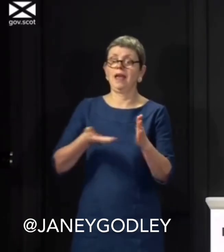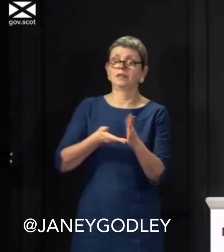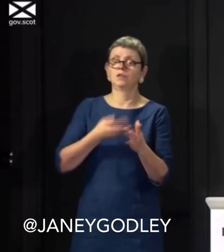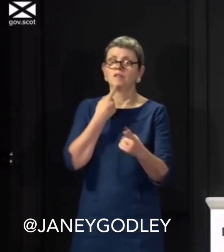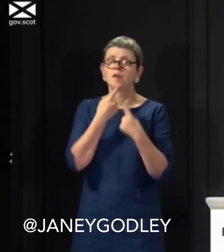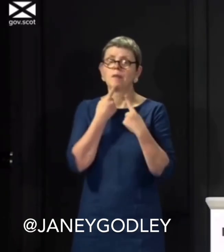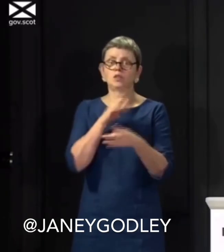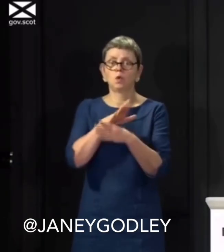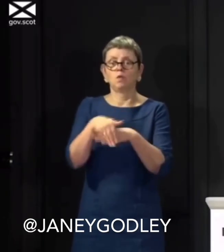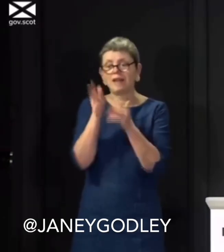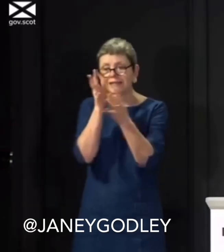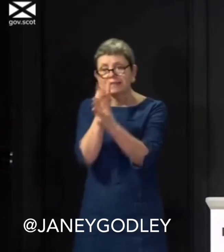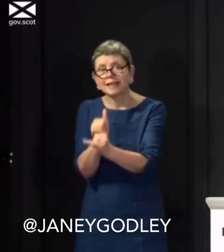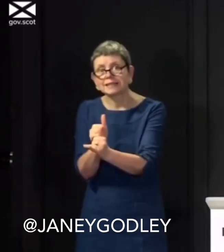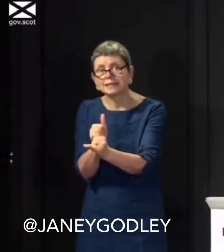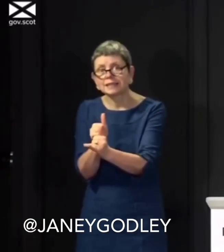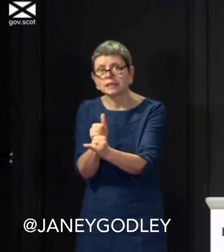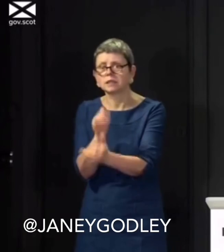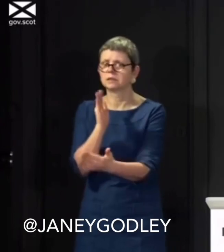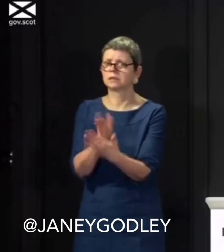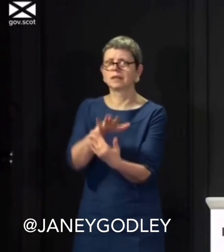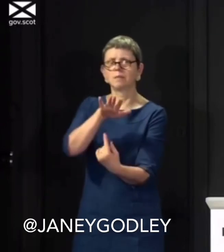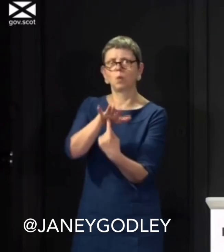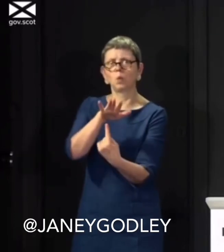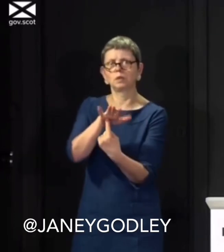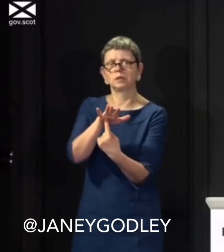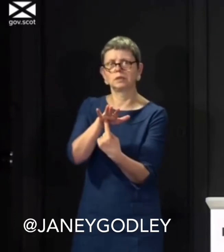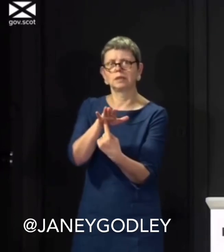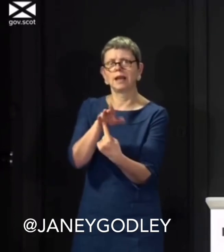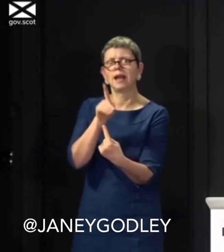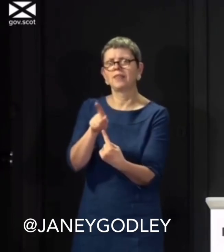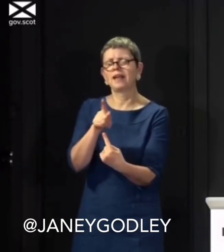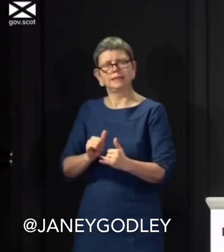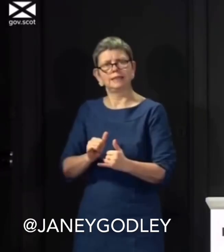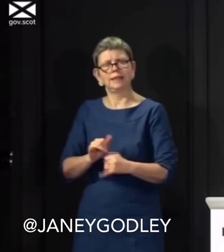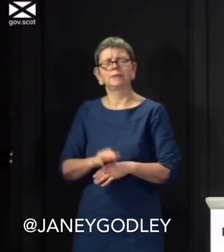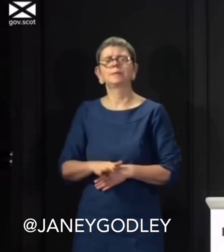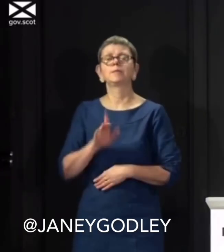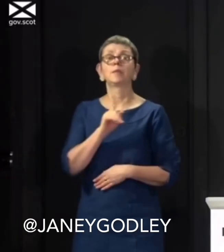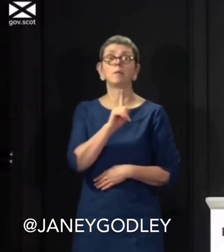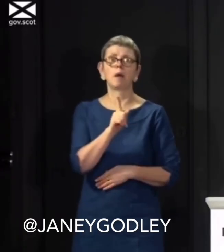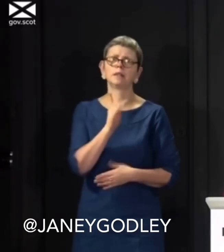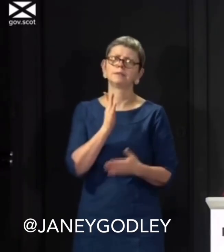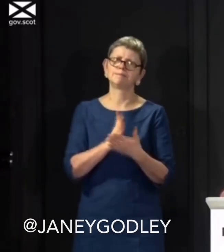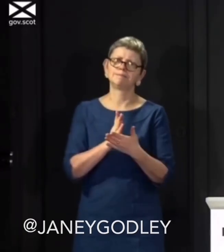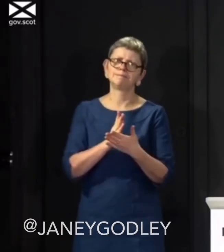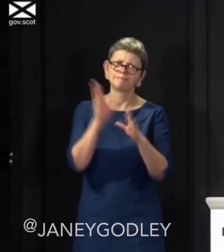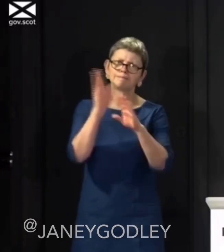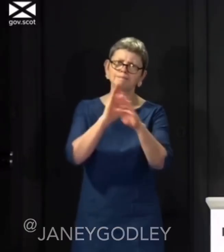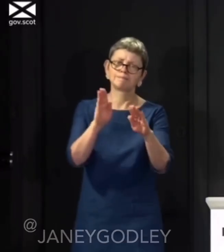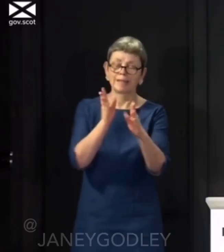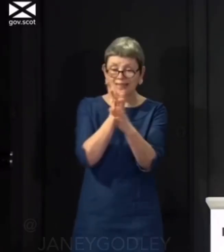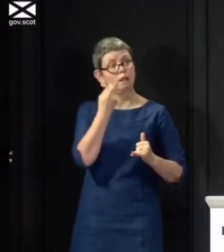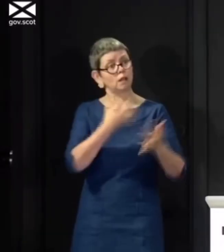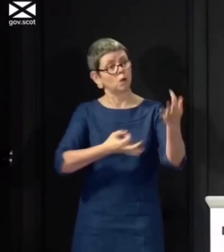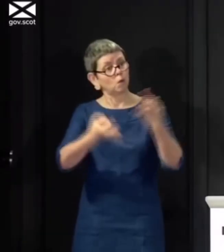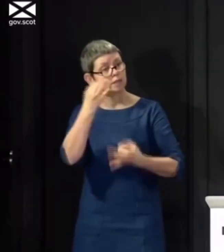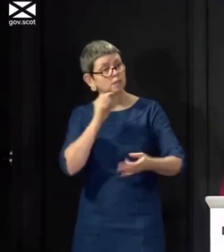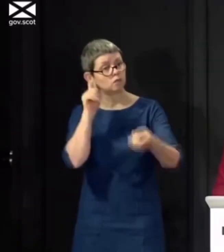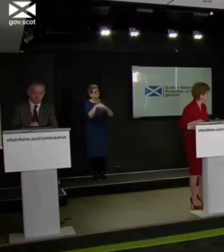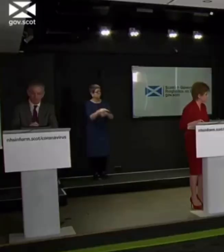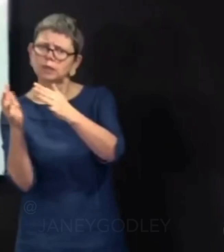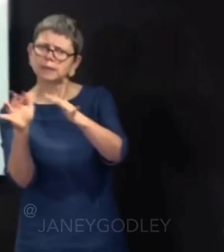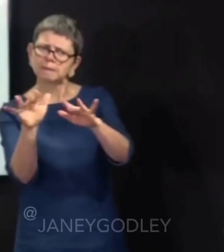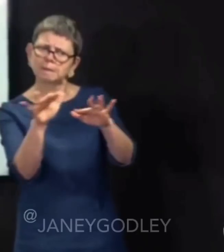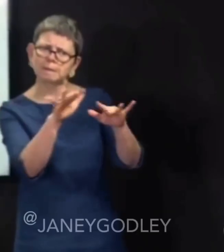what do you want me to do? Stand up here and tell you it's okay, drink some bleach. I'm no fucking Trump. Right, out of big Catherine, because she's got something to tell you.